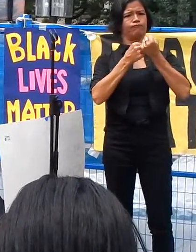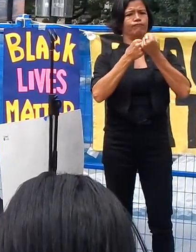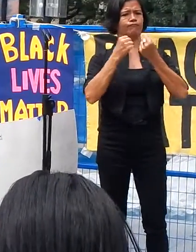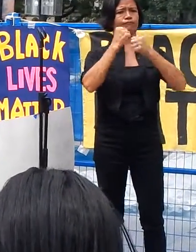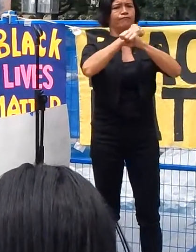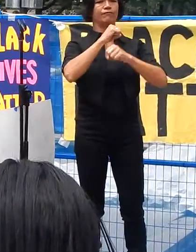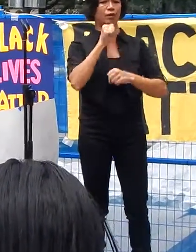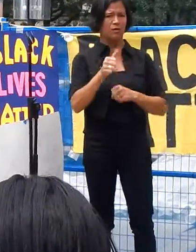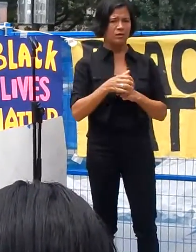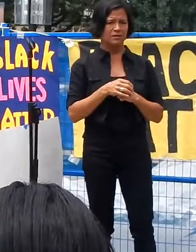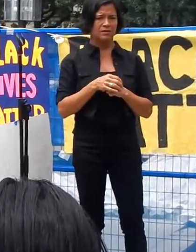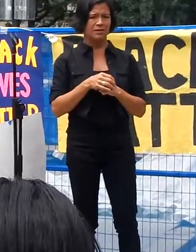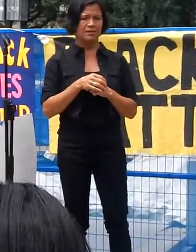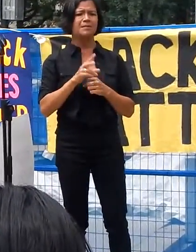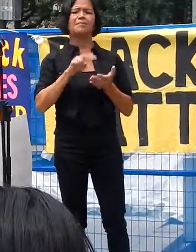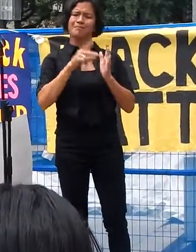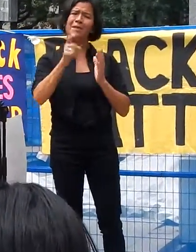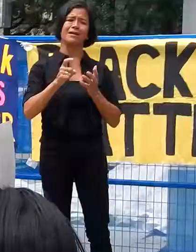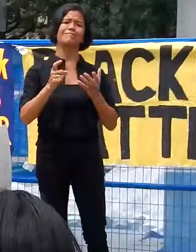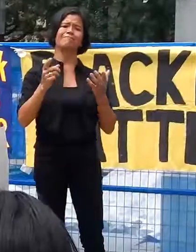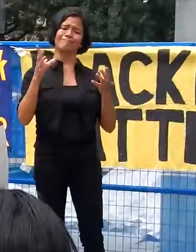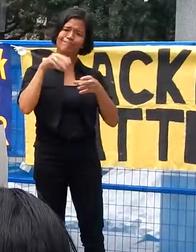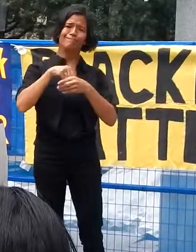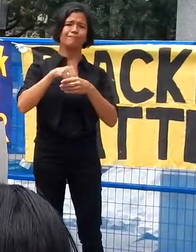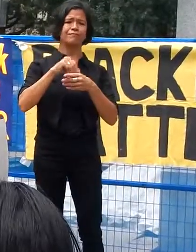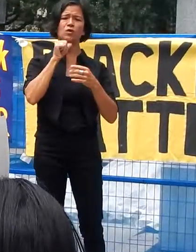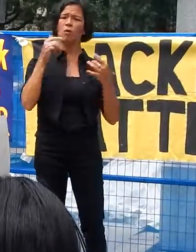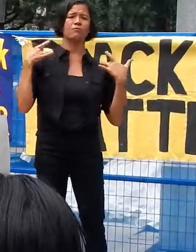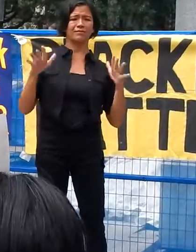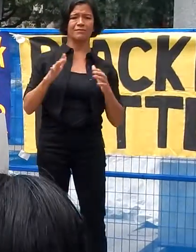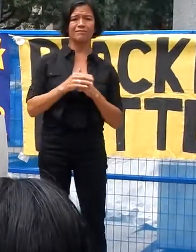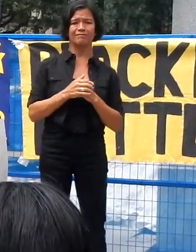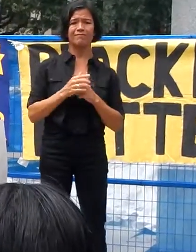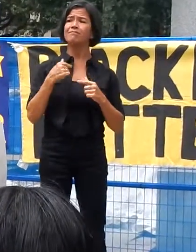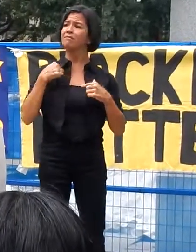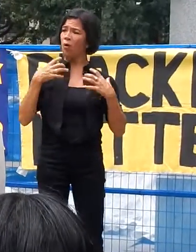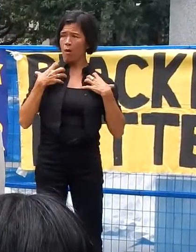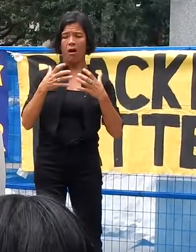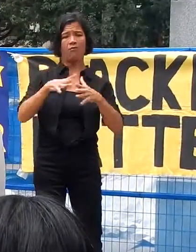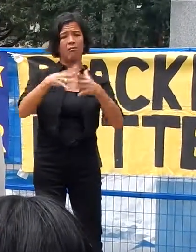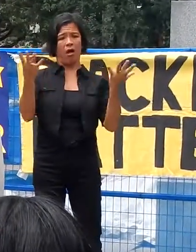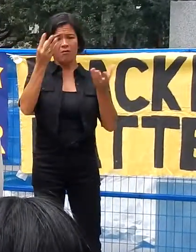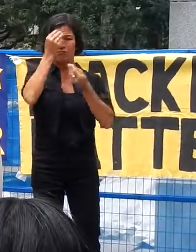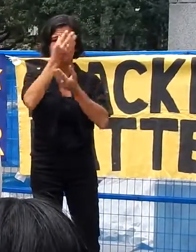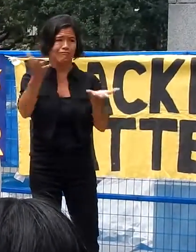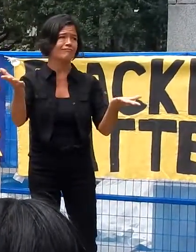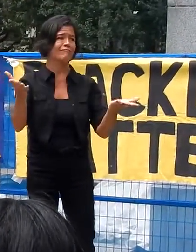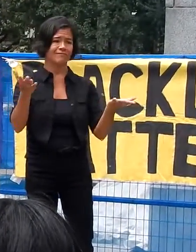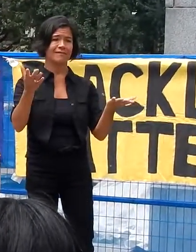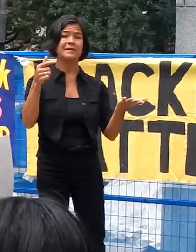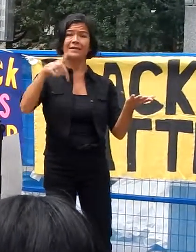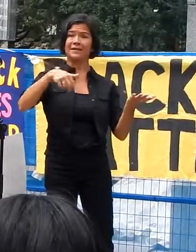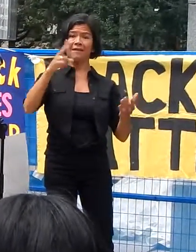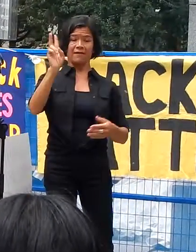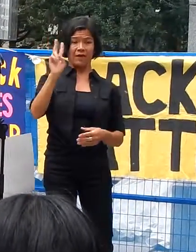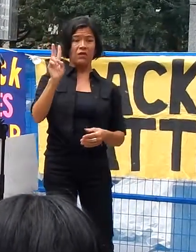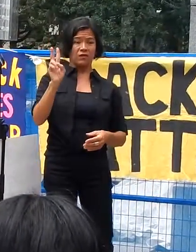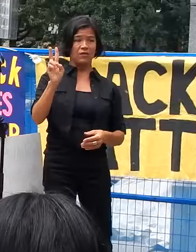I have a lot to share, say. Vancouver has been a city that was